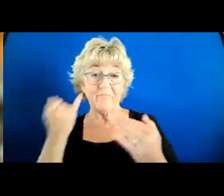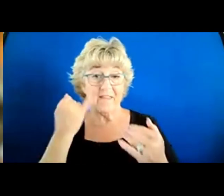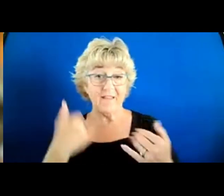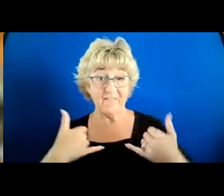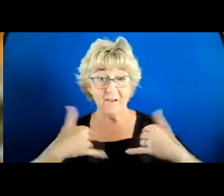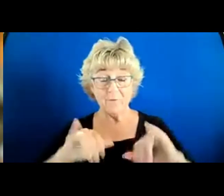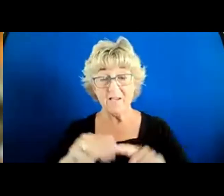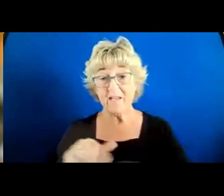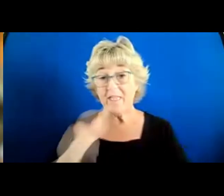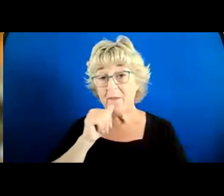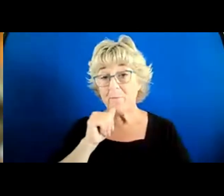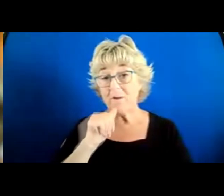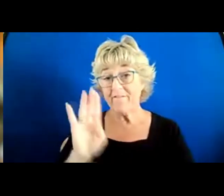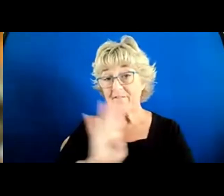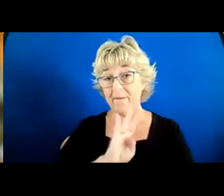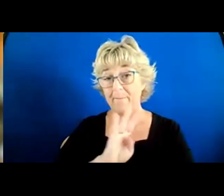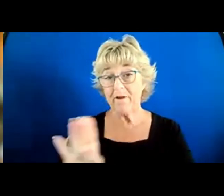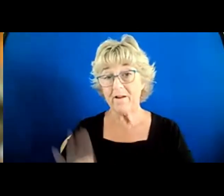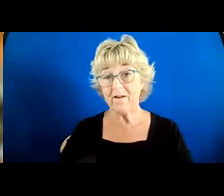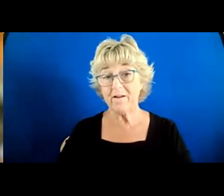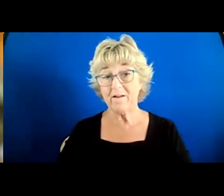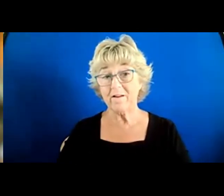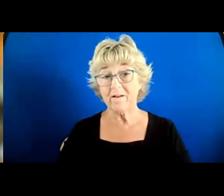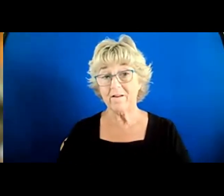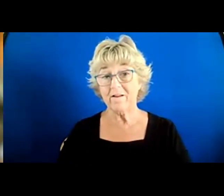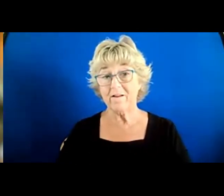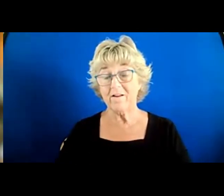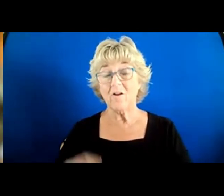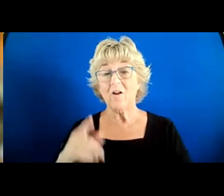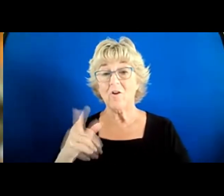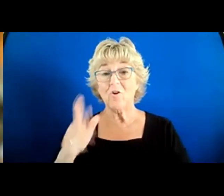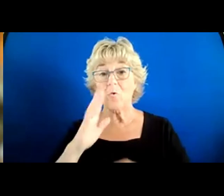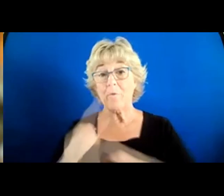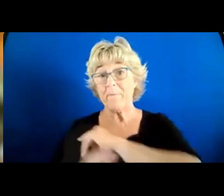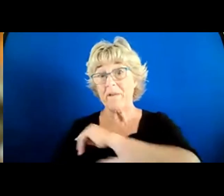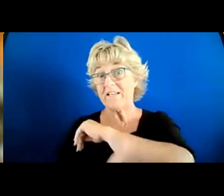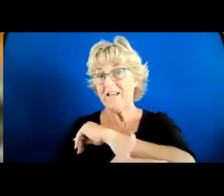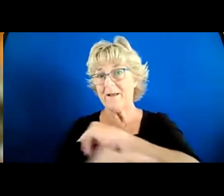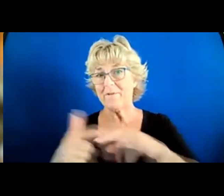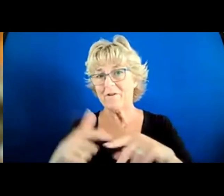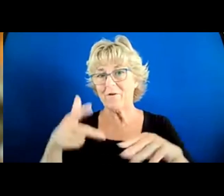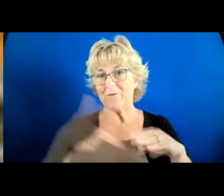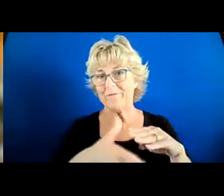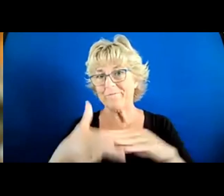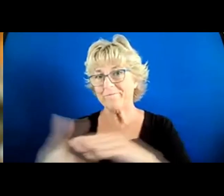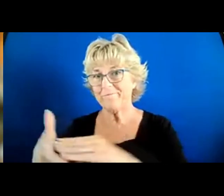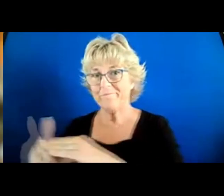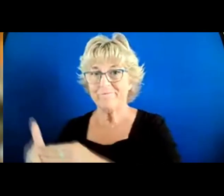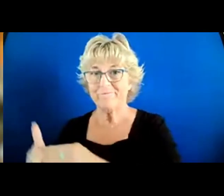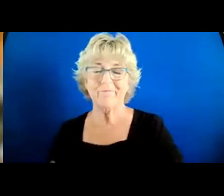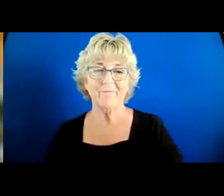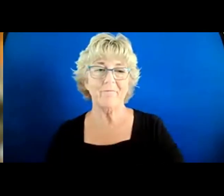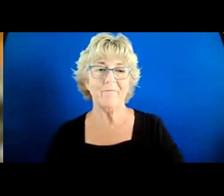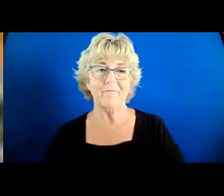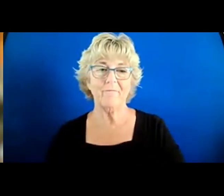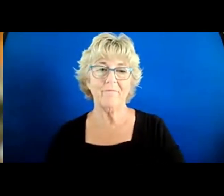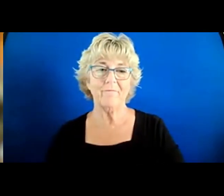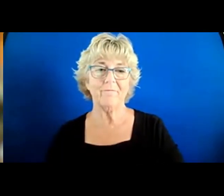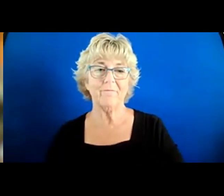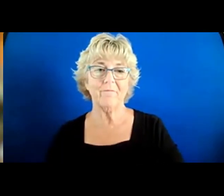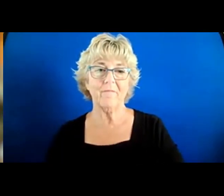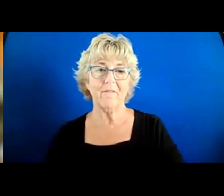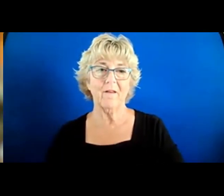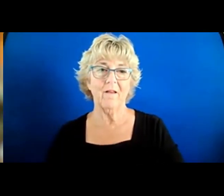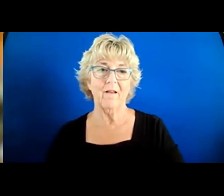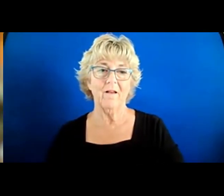private organization, shortcuts would have been very tempting, but they just didn't exist here. When I say shortcuts, you know, in a private organization, we might've chosen,